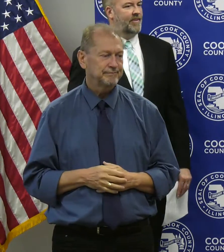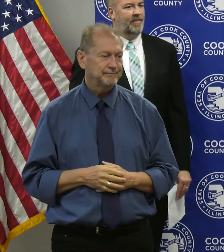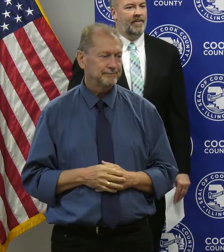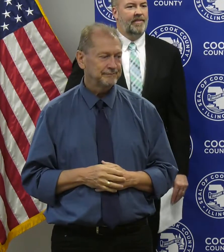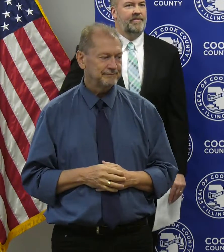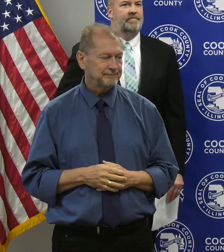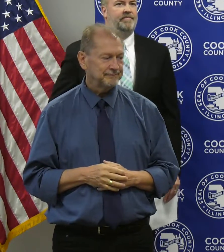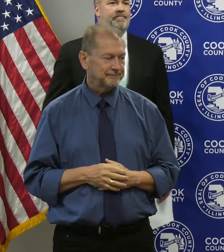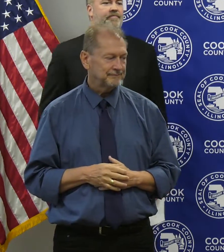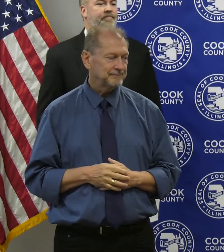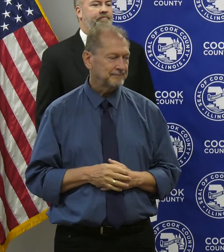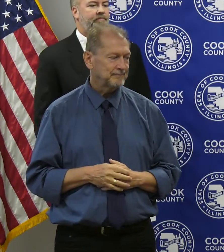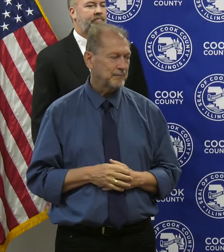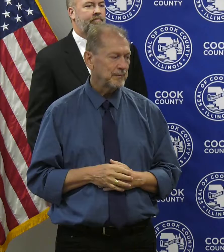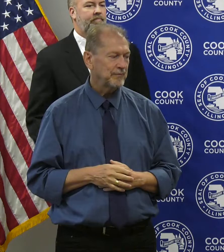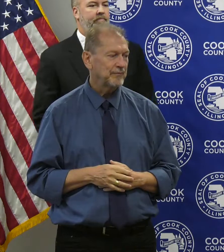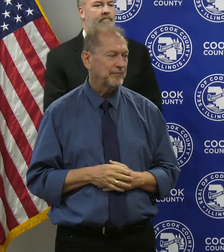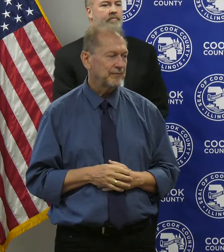Thank you so much.